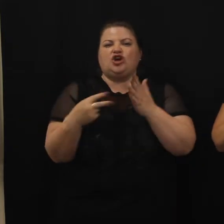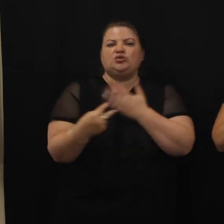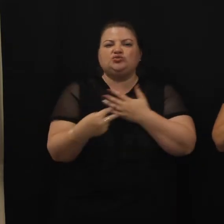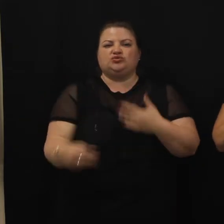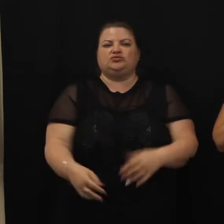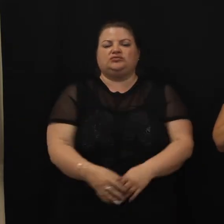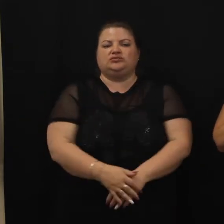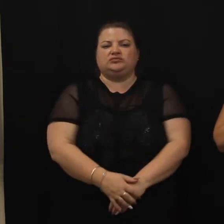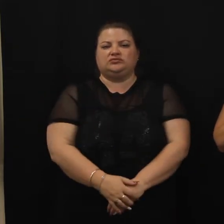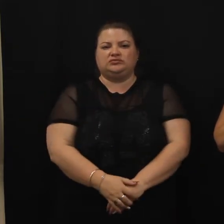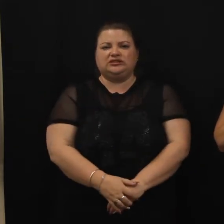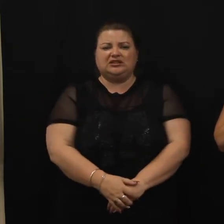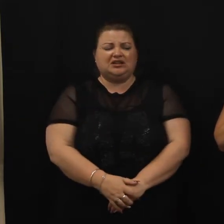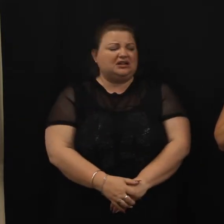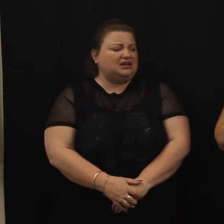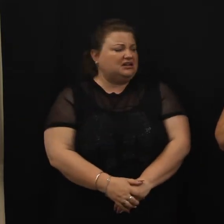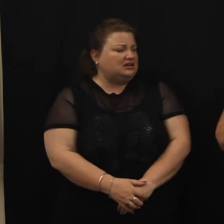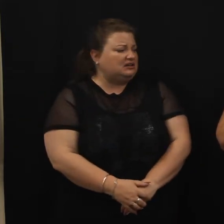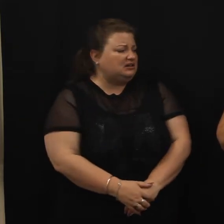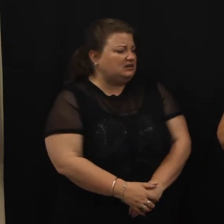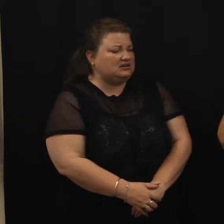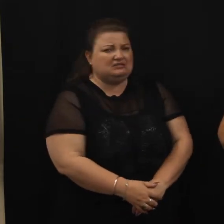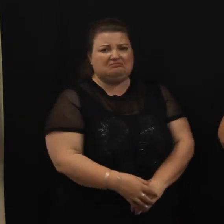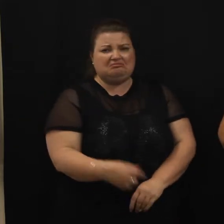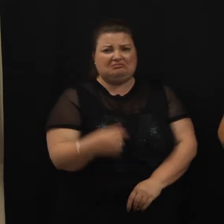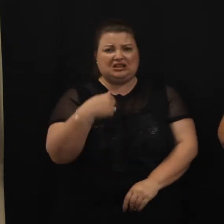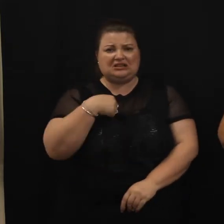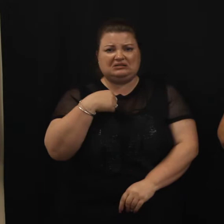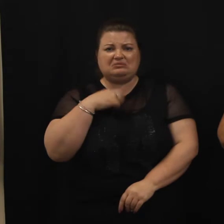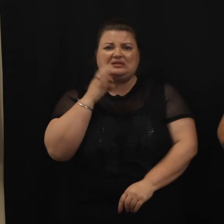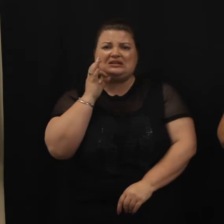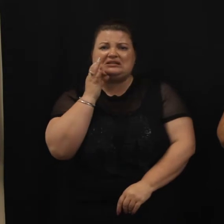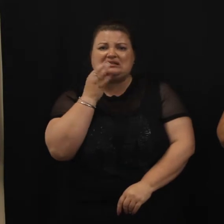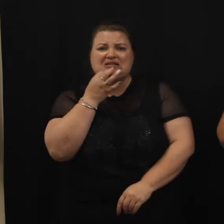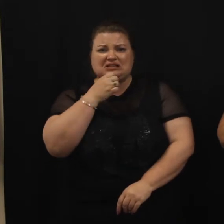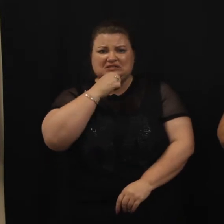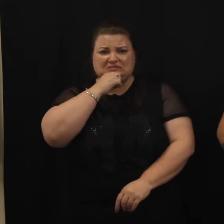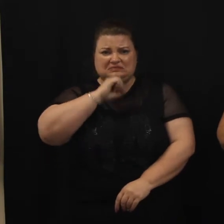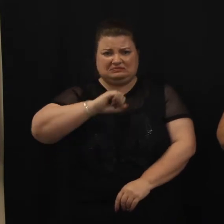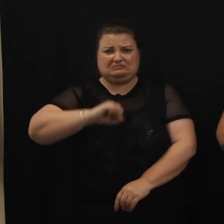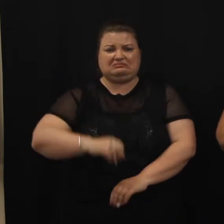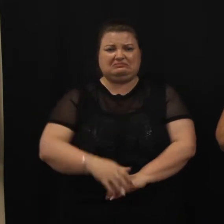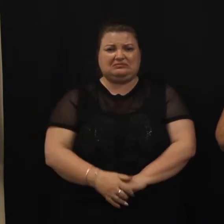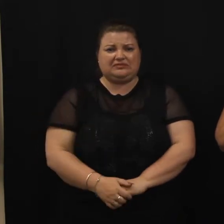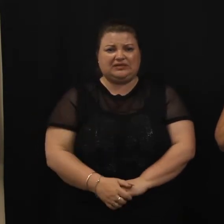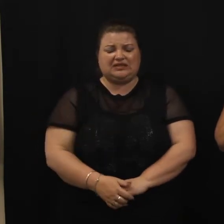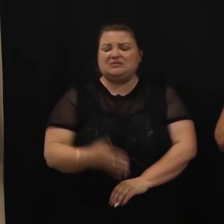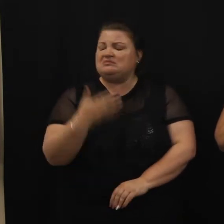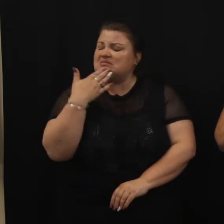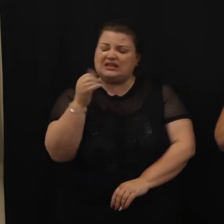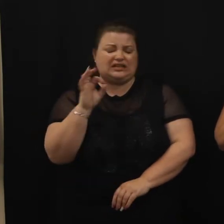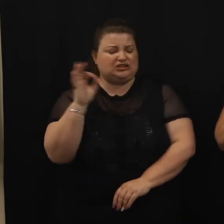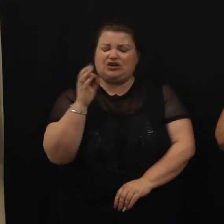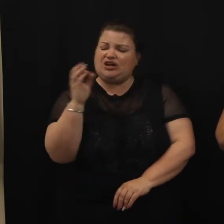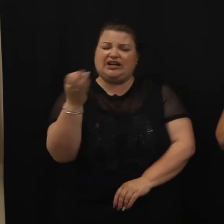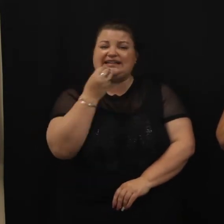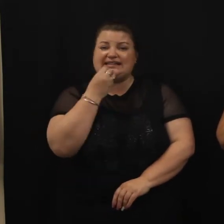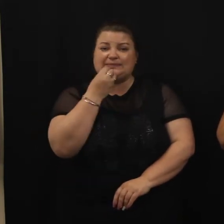It's me, the little billy goat gruff. Please don't eat me. Wait for my